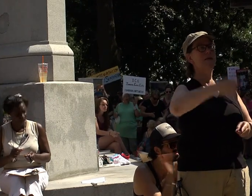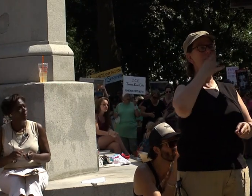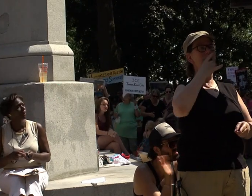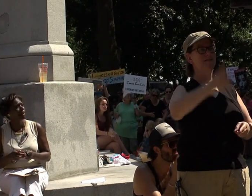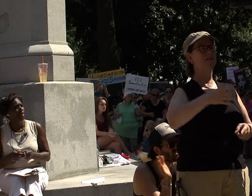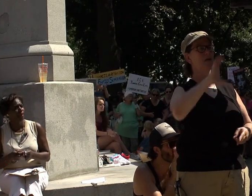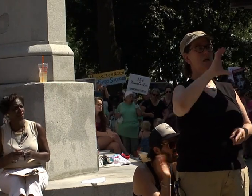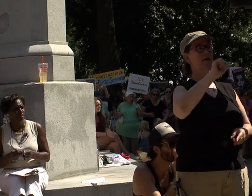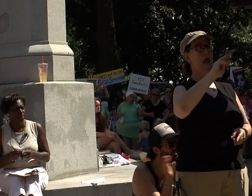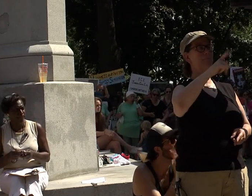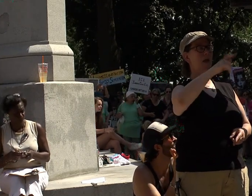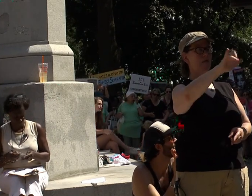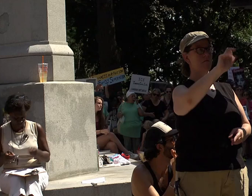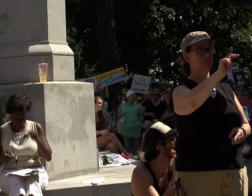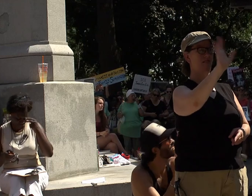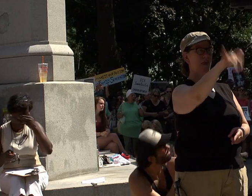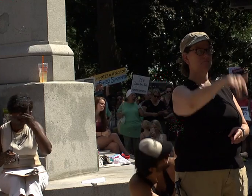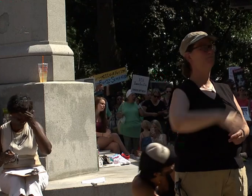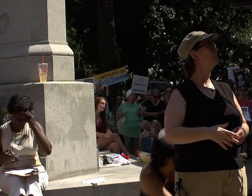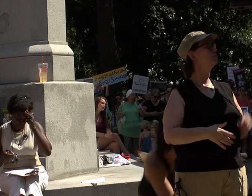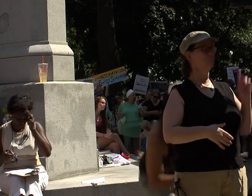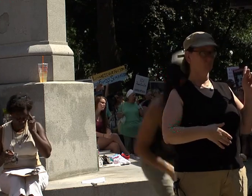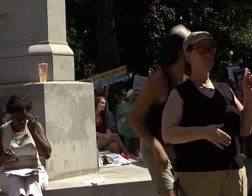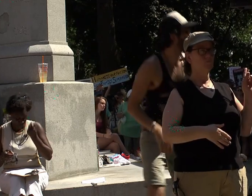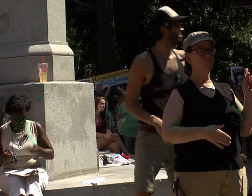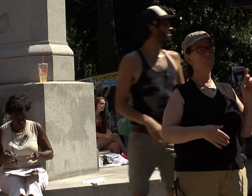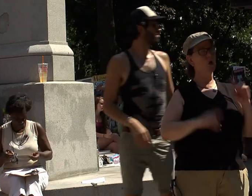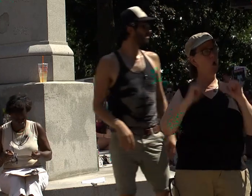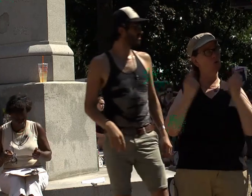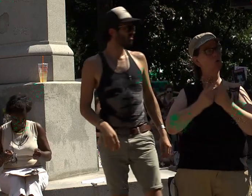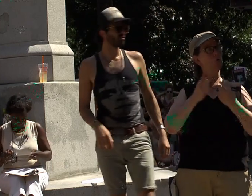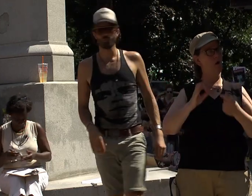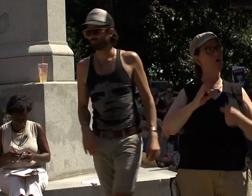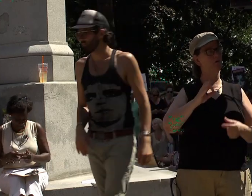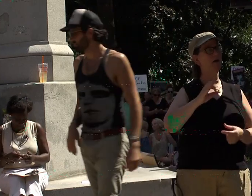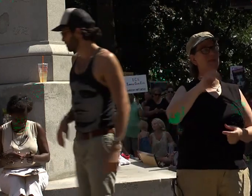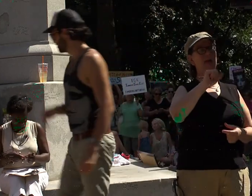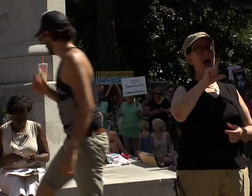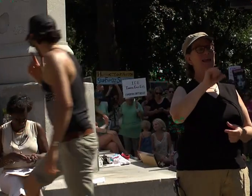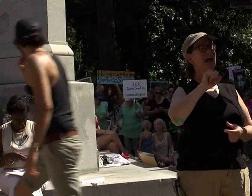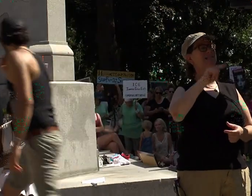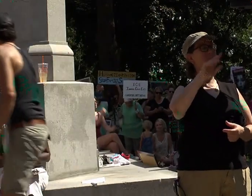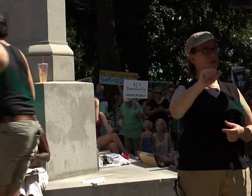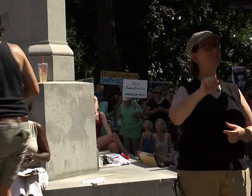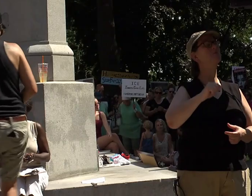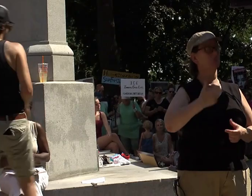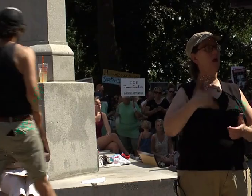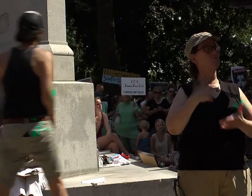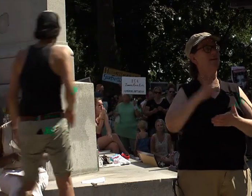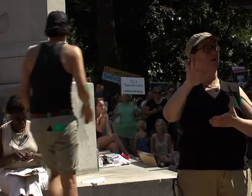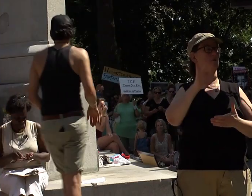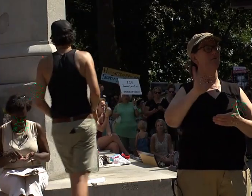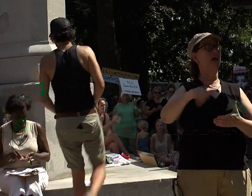I will be reading to you all a letter written by members of the Alianza that they have prepared. Good afternoon to all of you who are